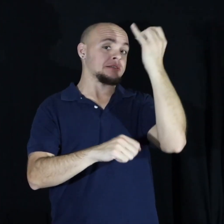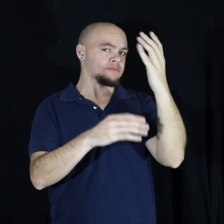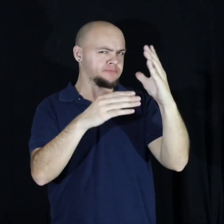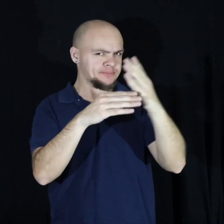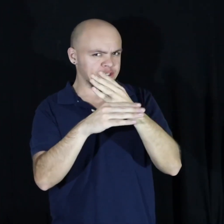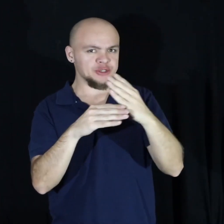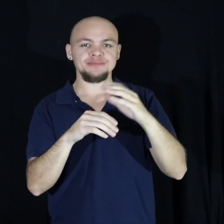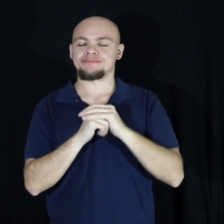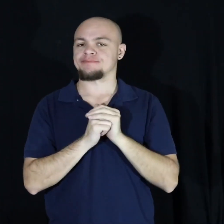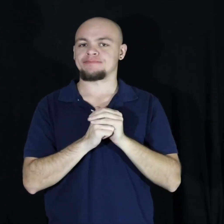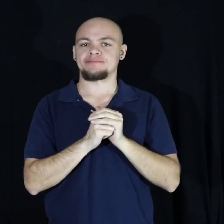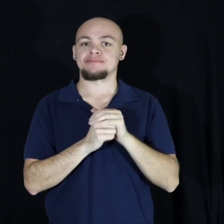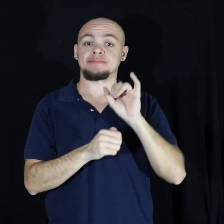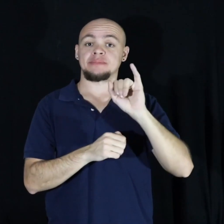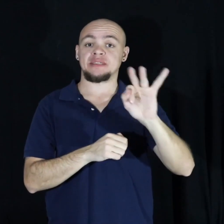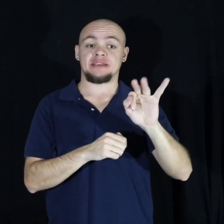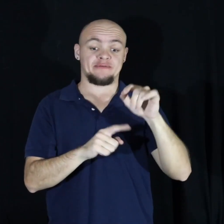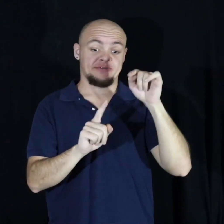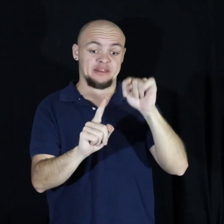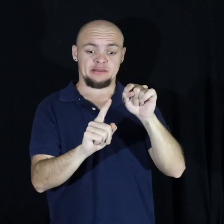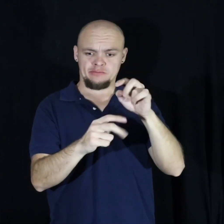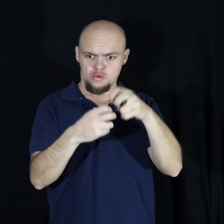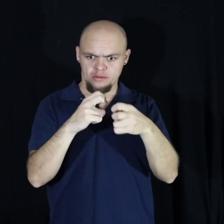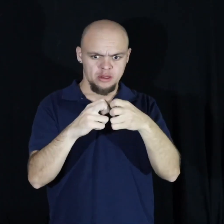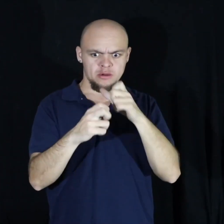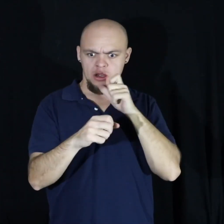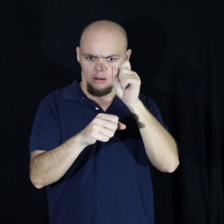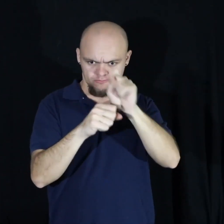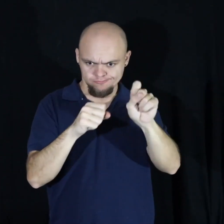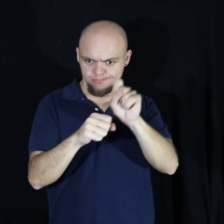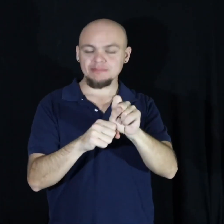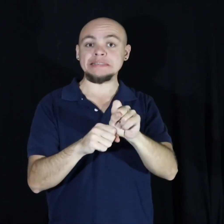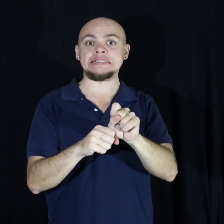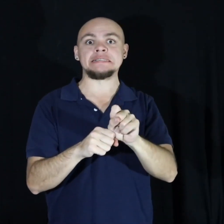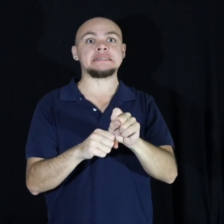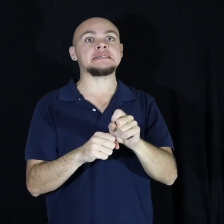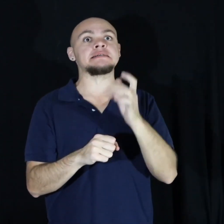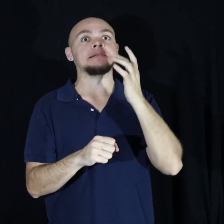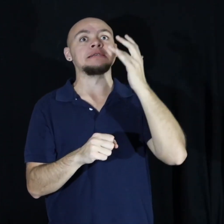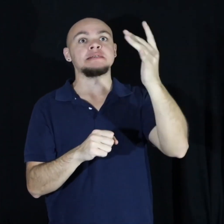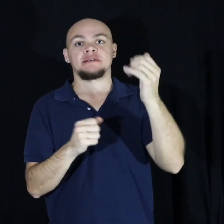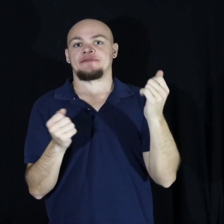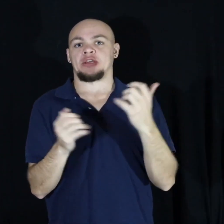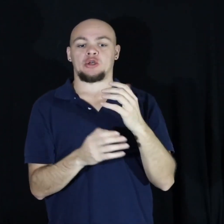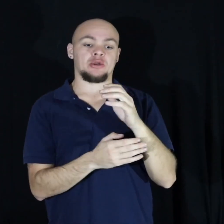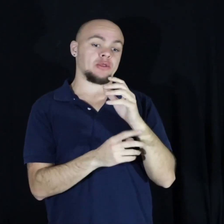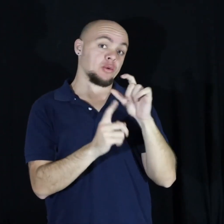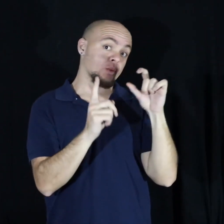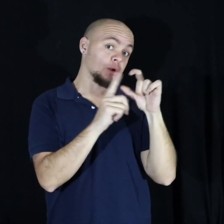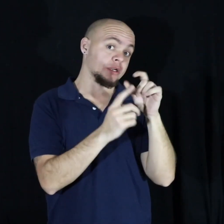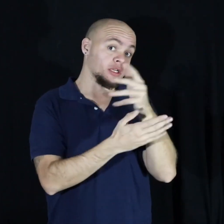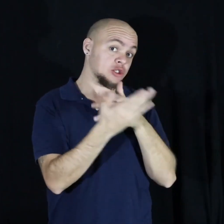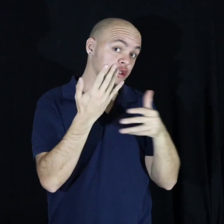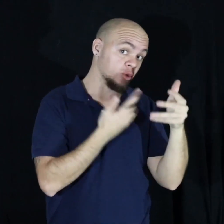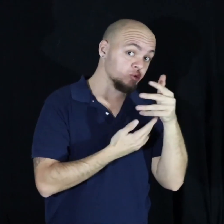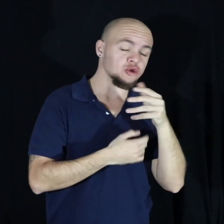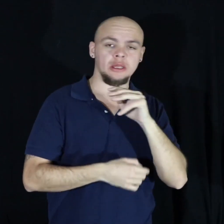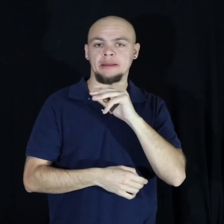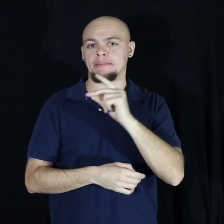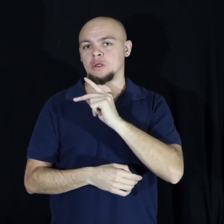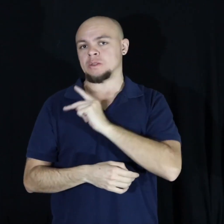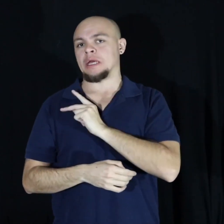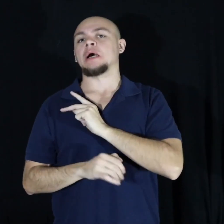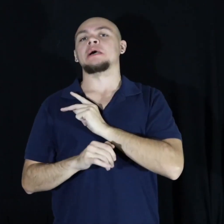whereas if we don't start working on this now one would fear the word social and personality would be gone